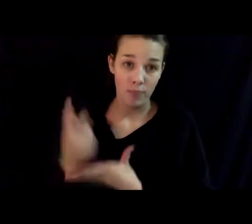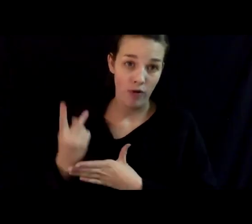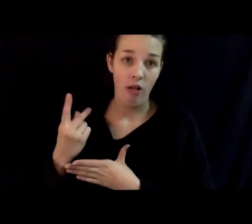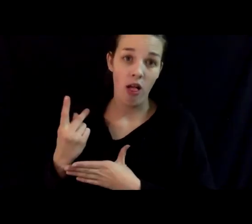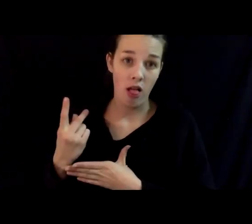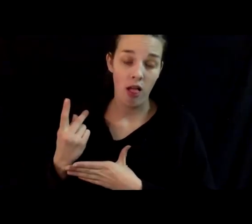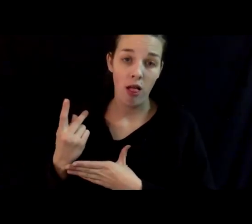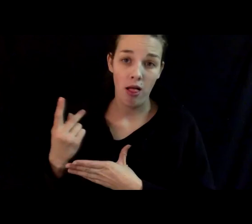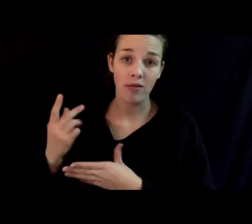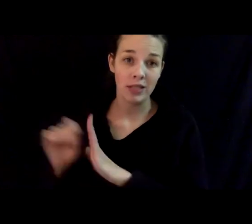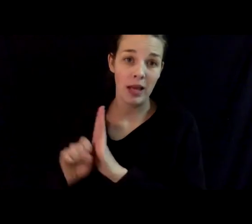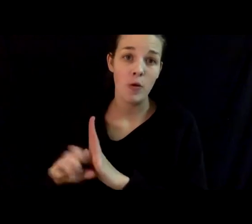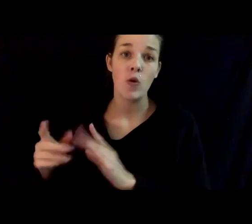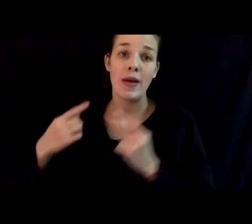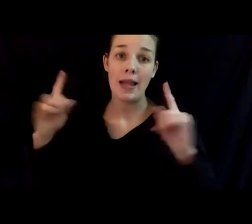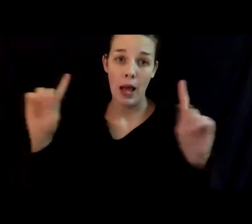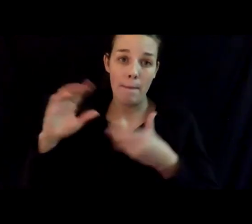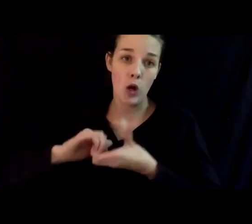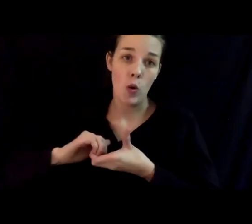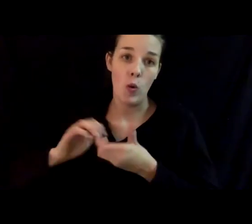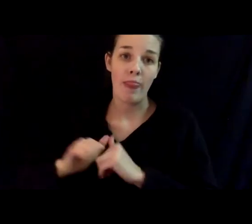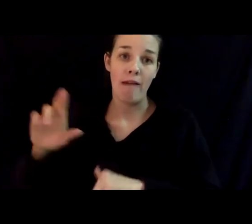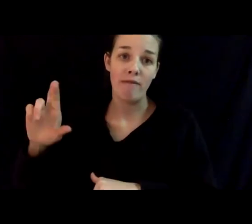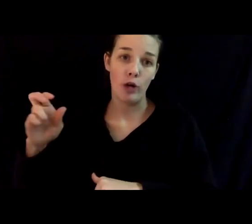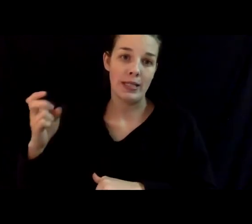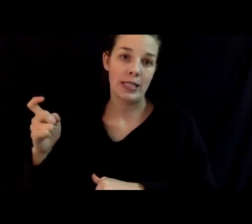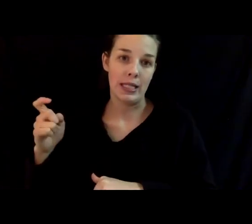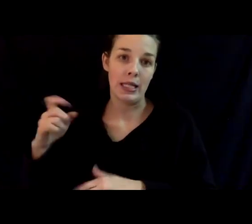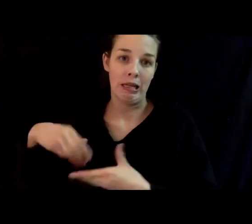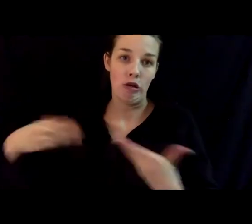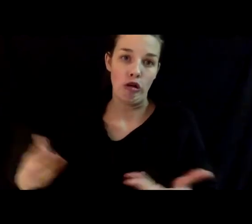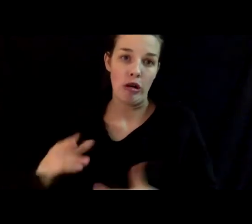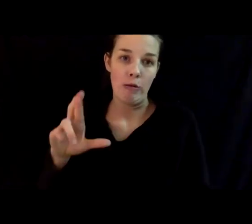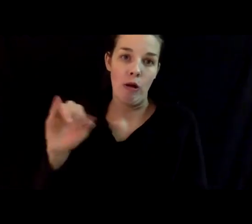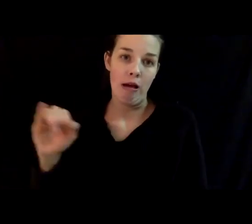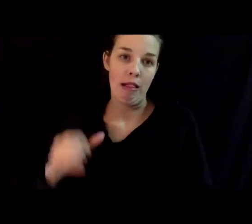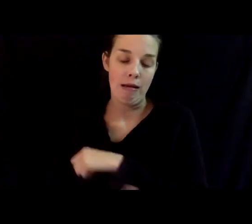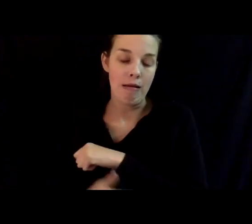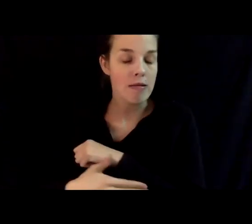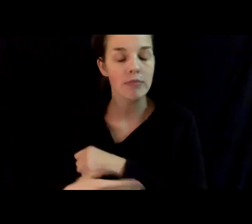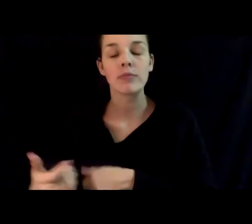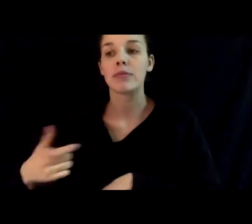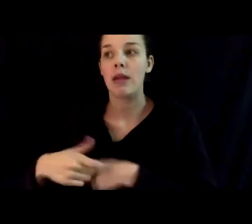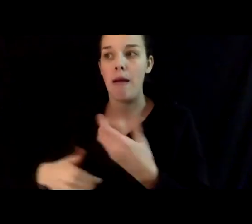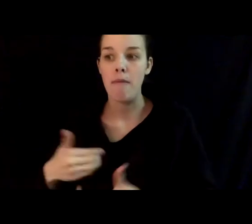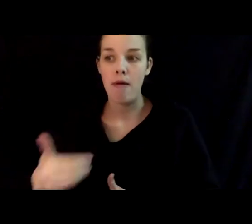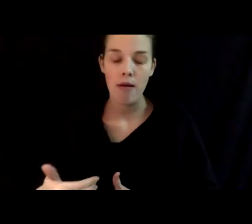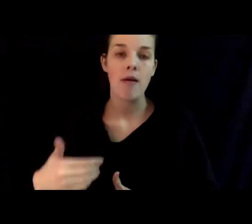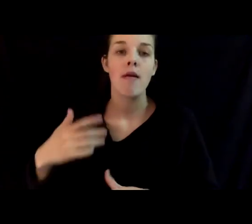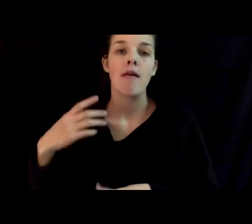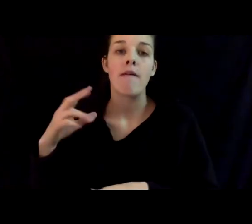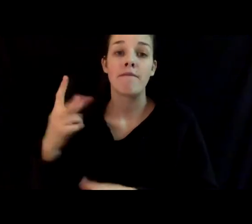are to a partnership with a pharmacy in Rock Island County. In time, as vaccine availability